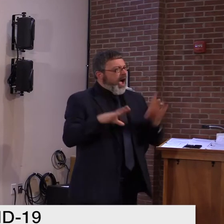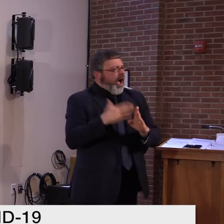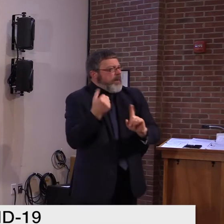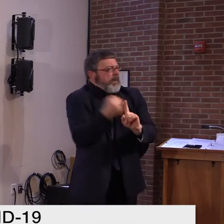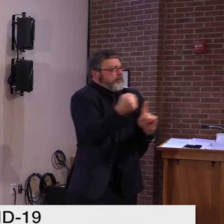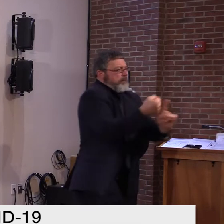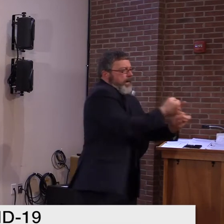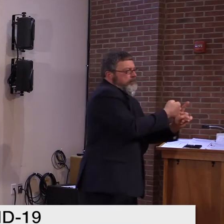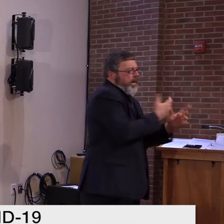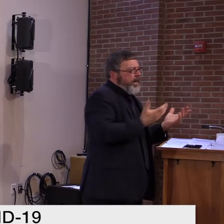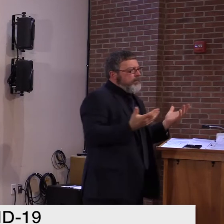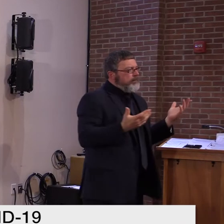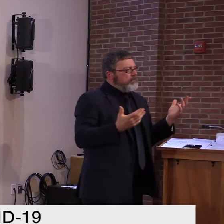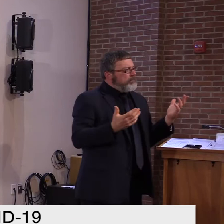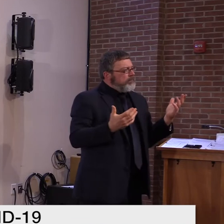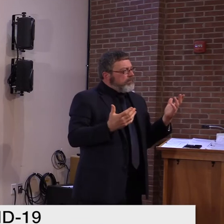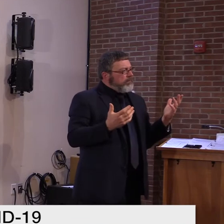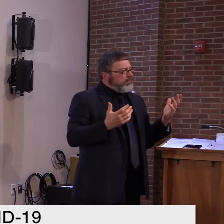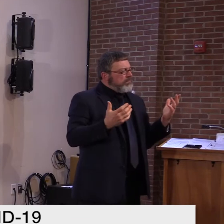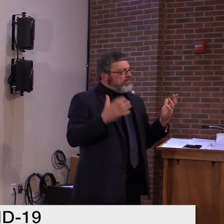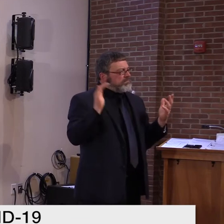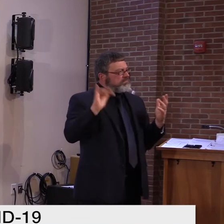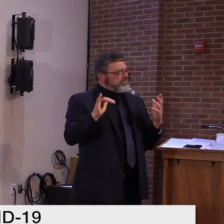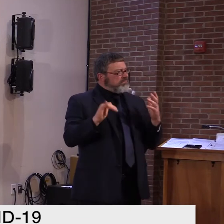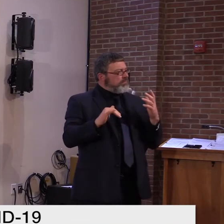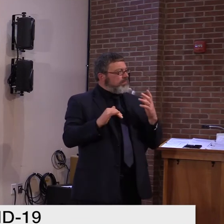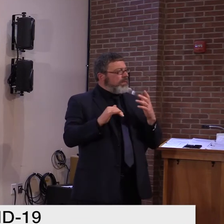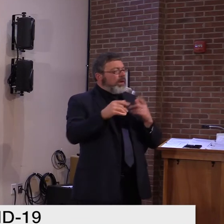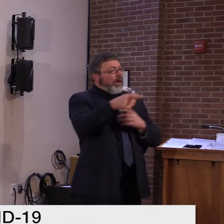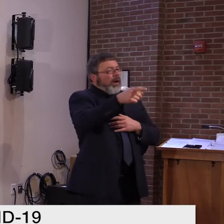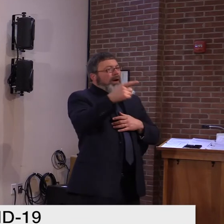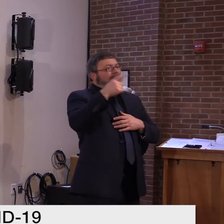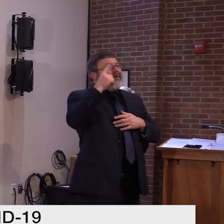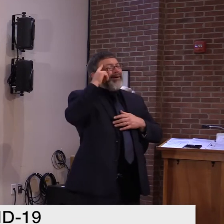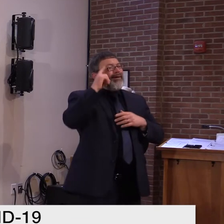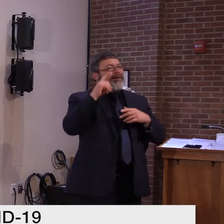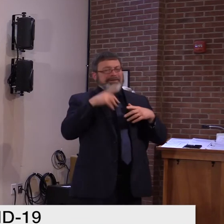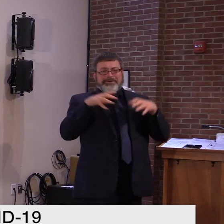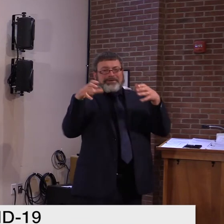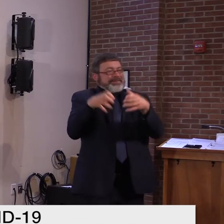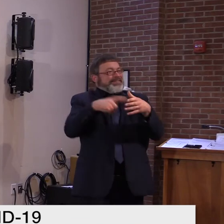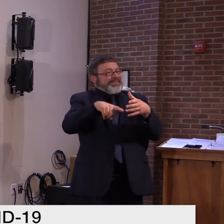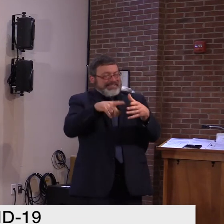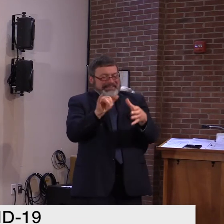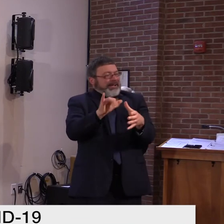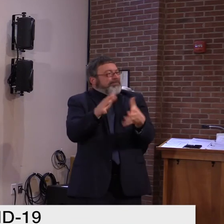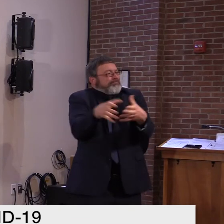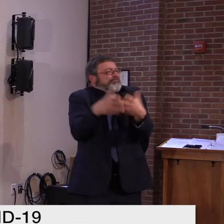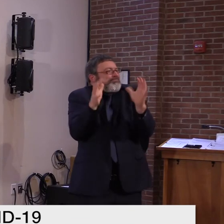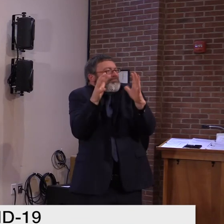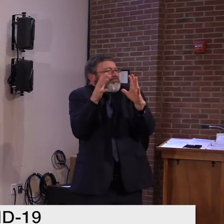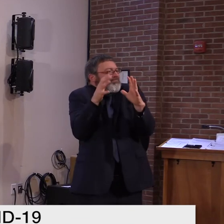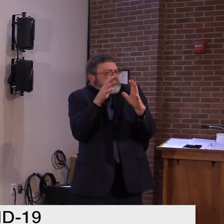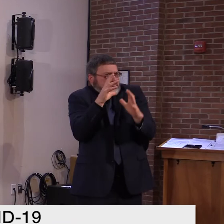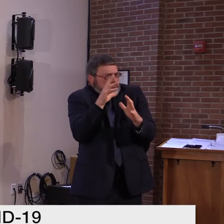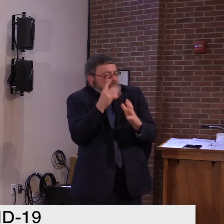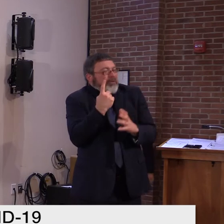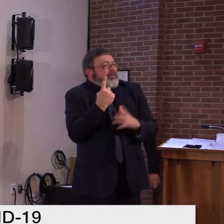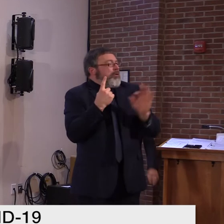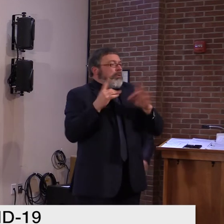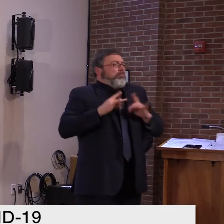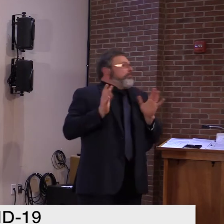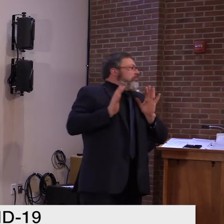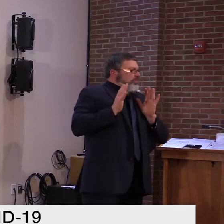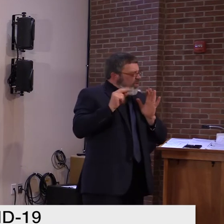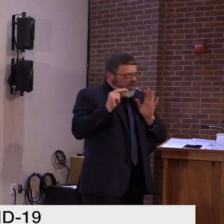multiplies in the story that Dr. Levine told, you know, that that could have come right out of an epi report. That was that was